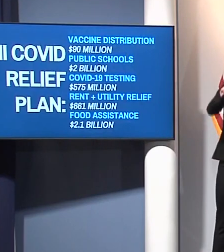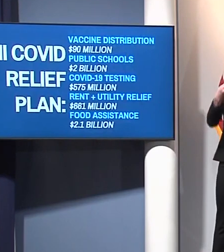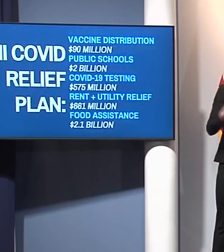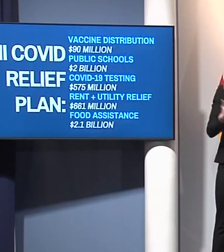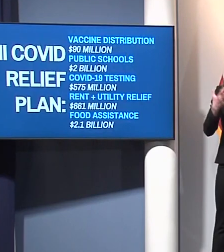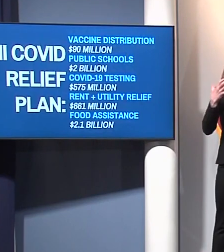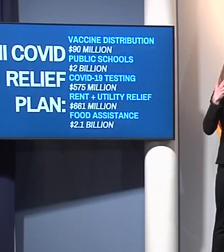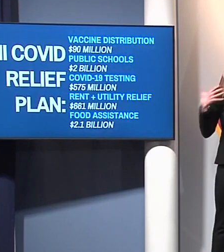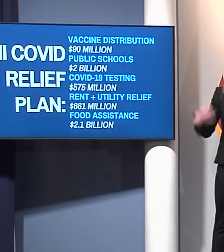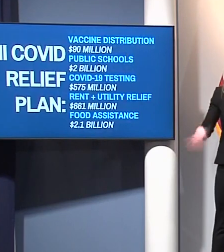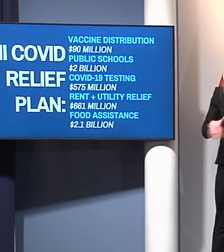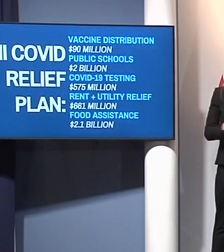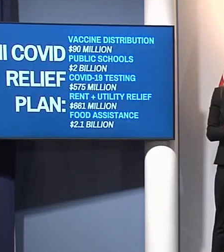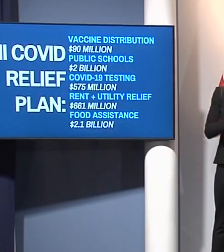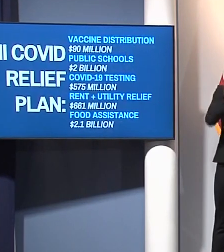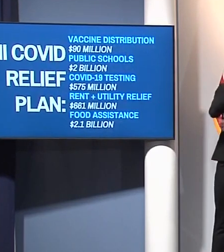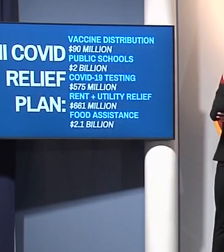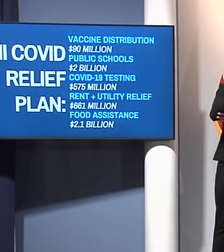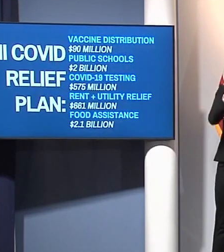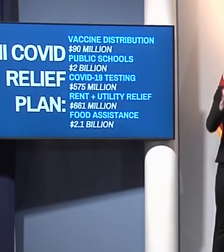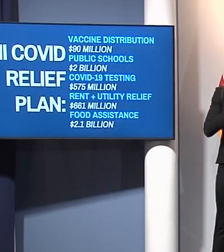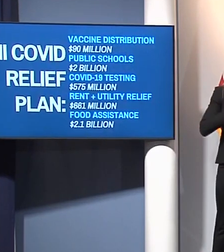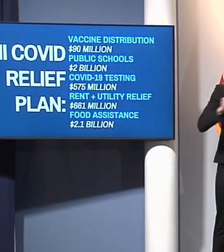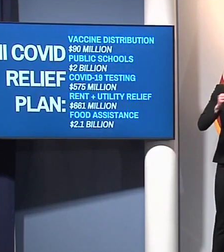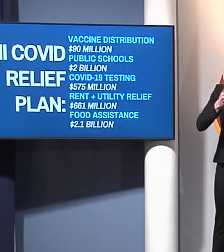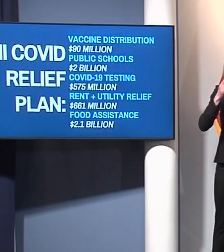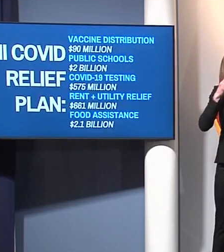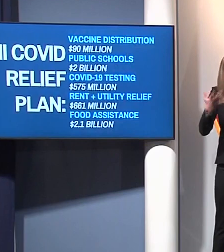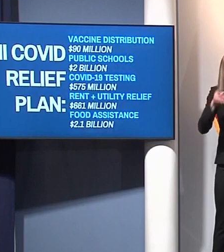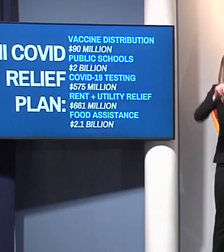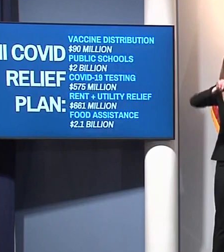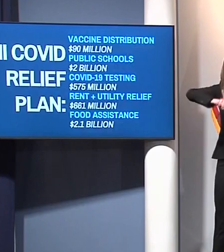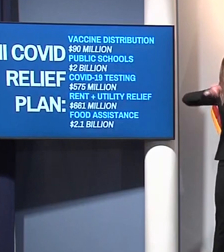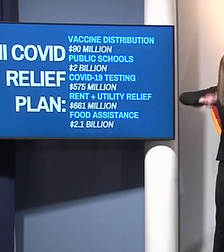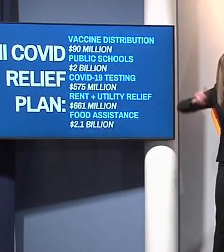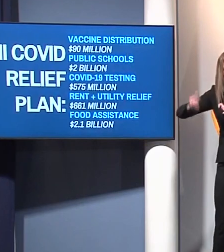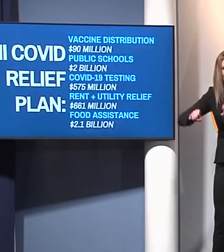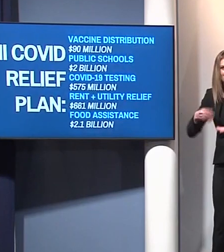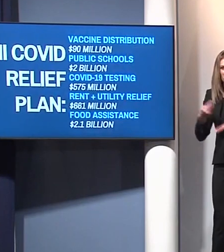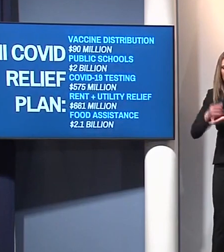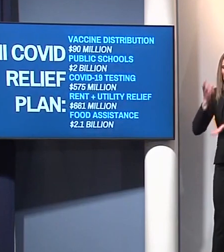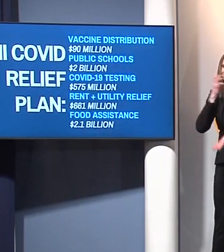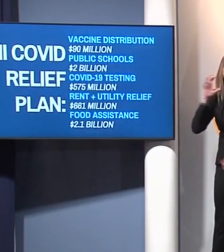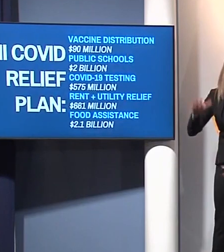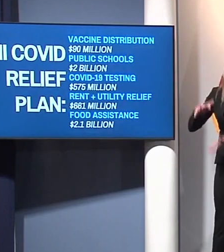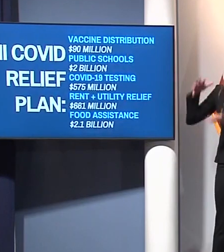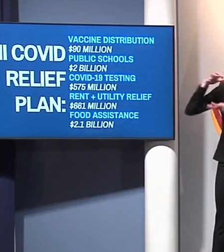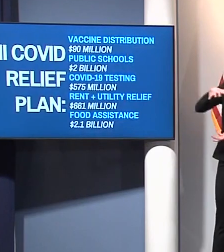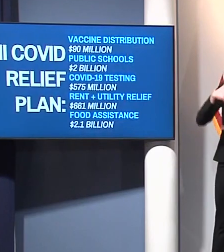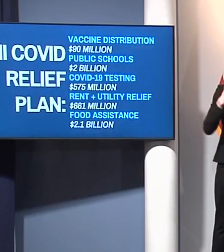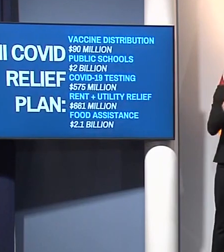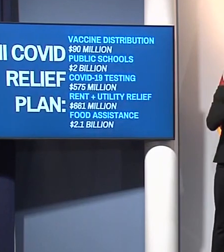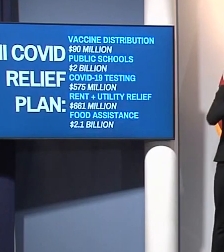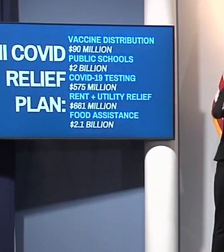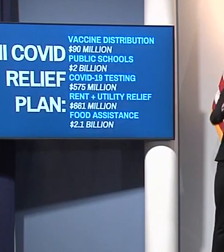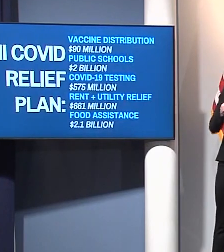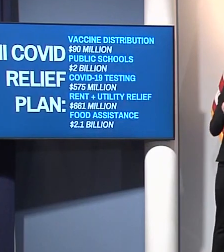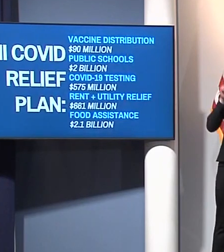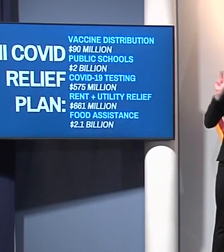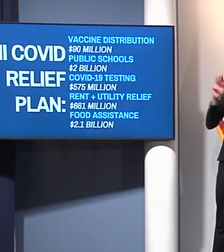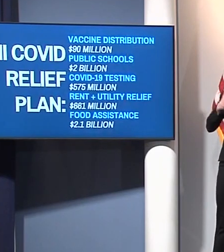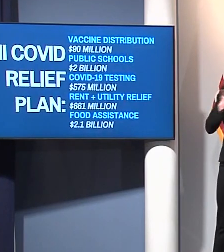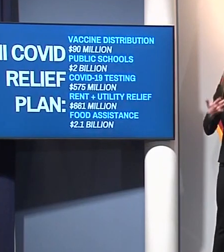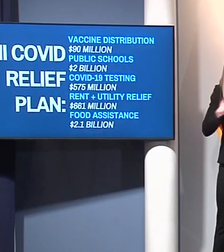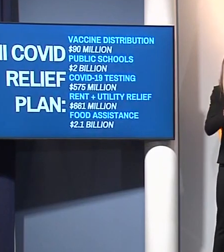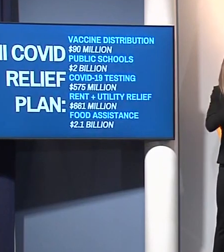$575 million that is available to us that we just simply need to get appropriated. And I'm eager to work with the